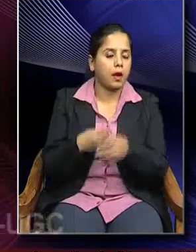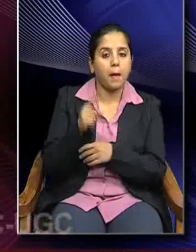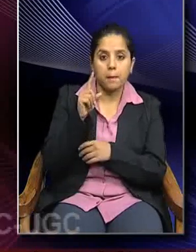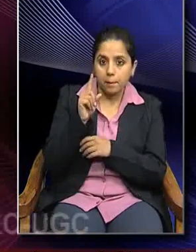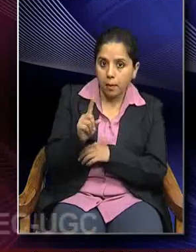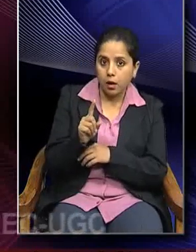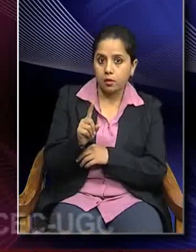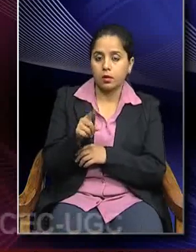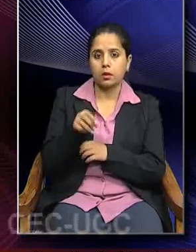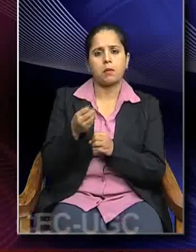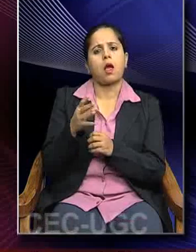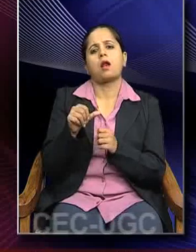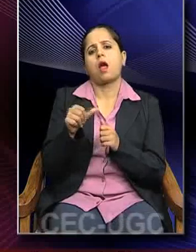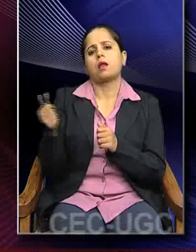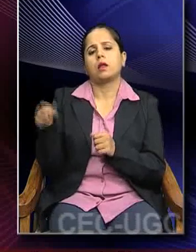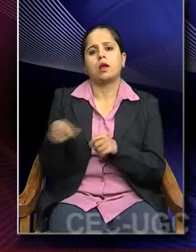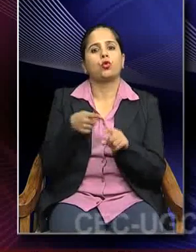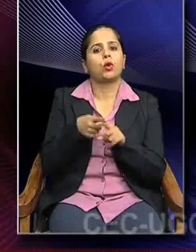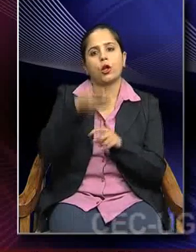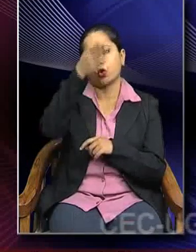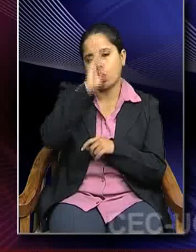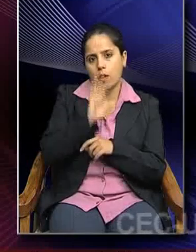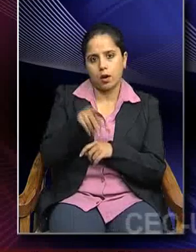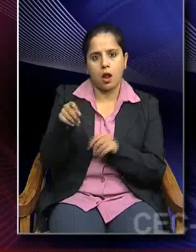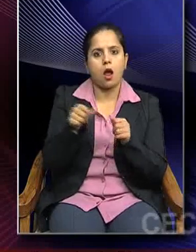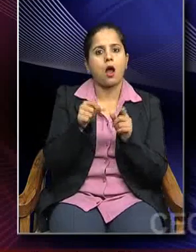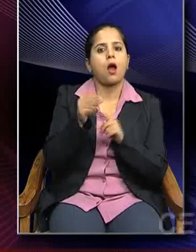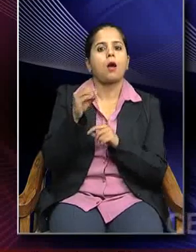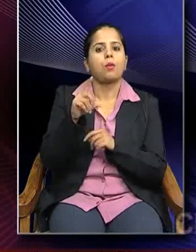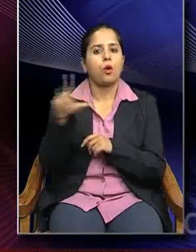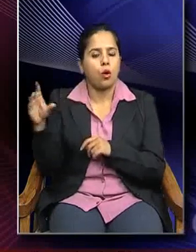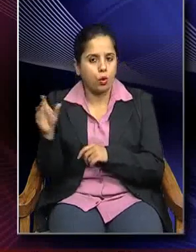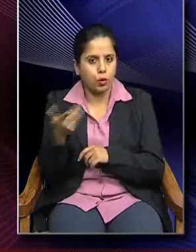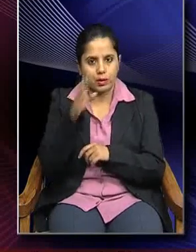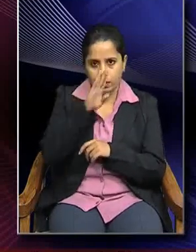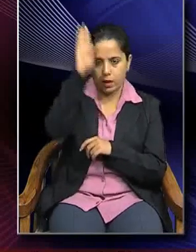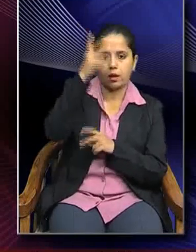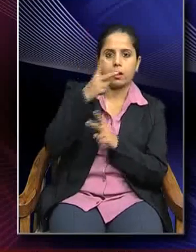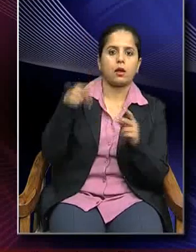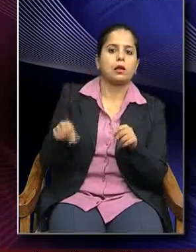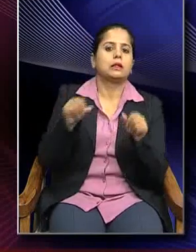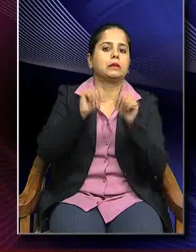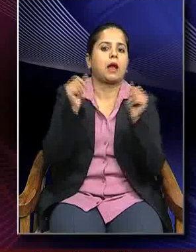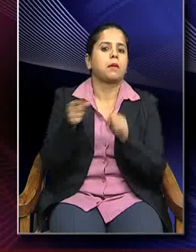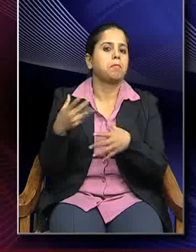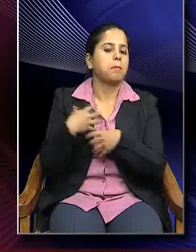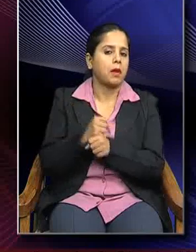several other Greek gods particularly Apollo and several other kings also got their sculptures made